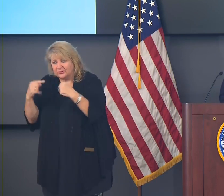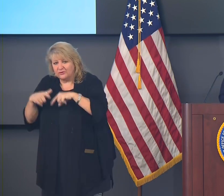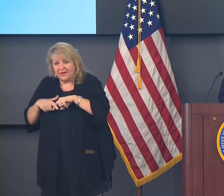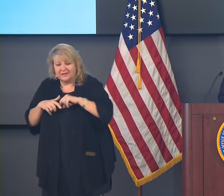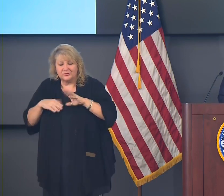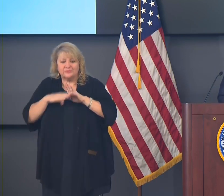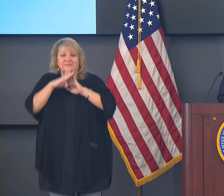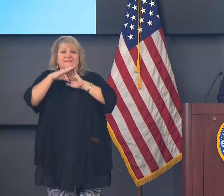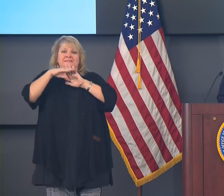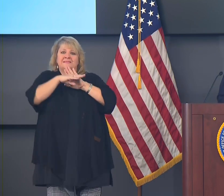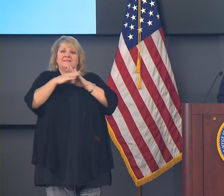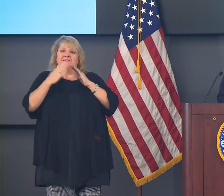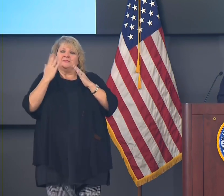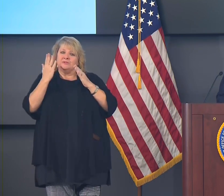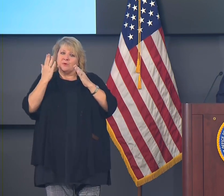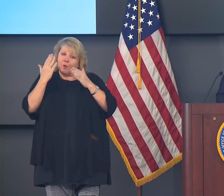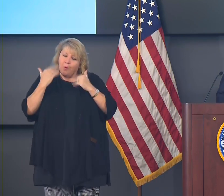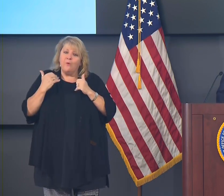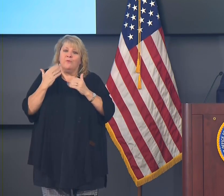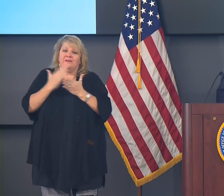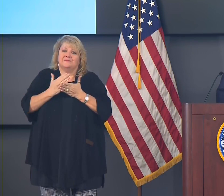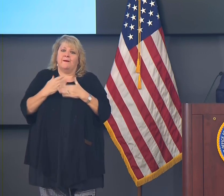take some of your questions.